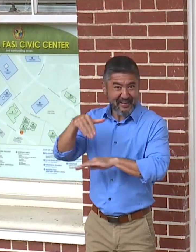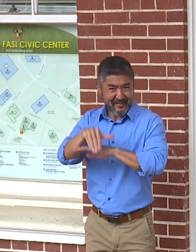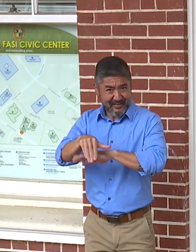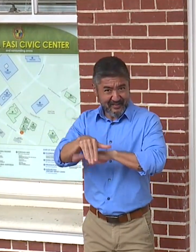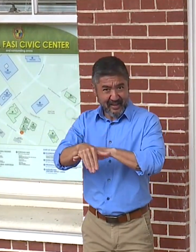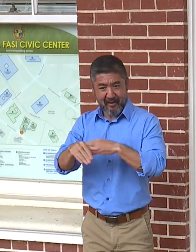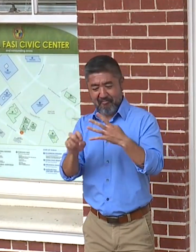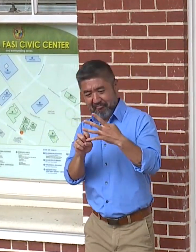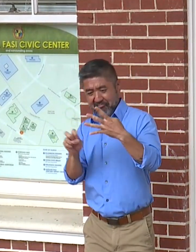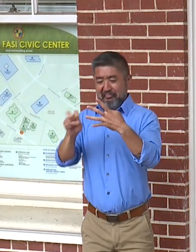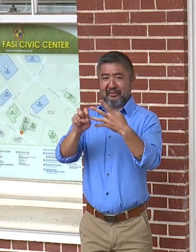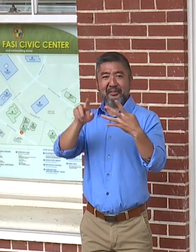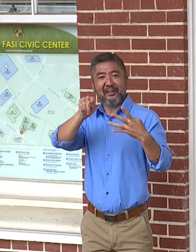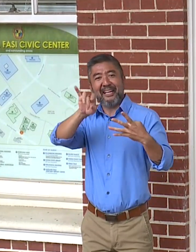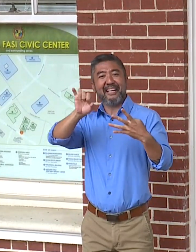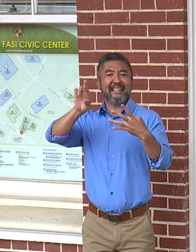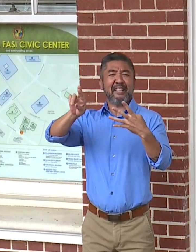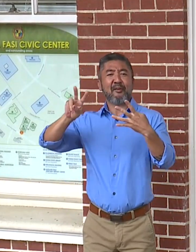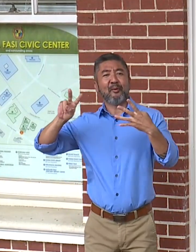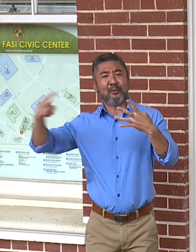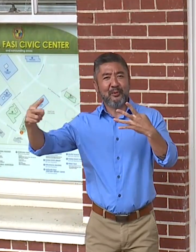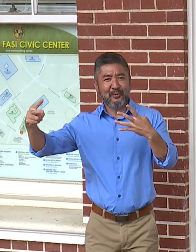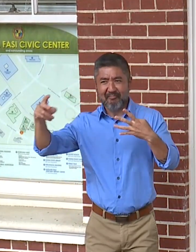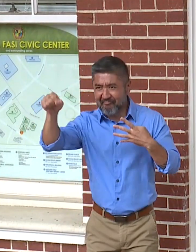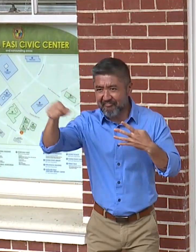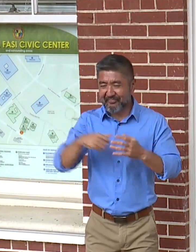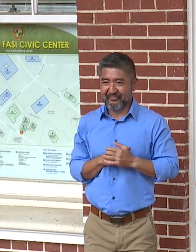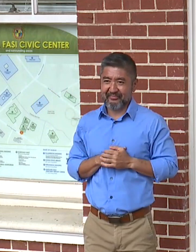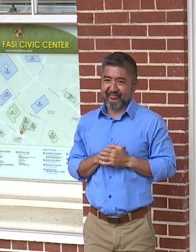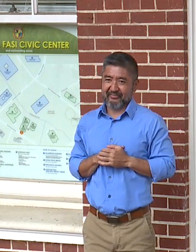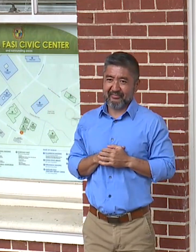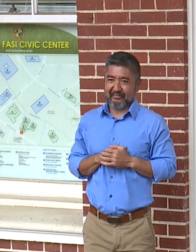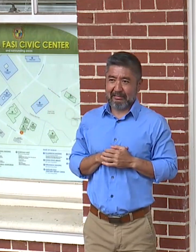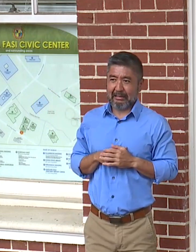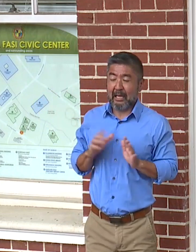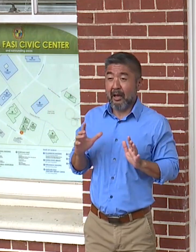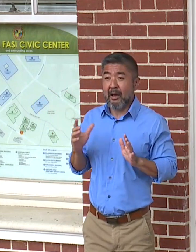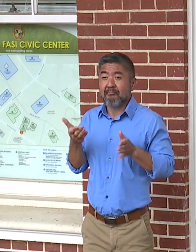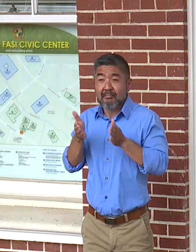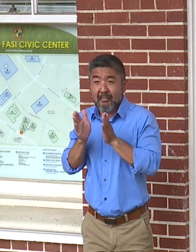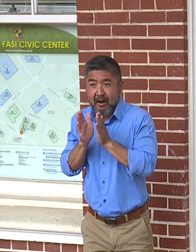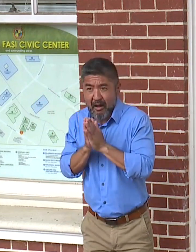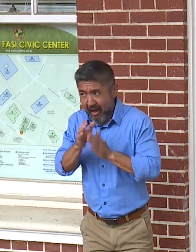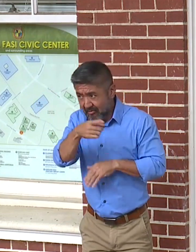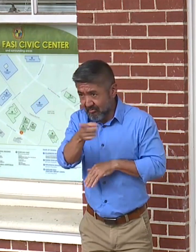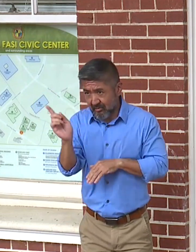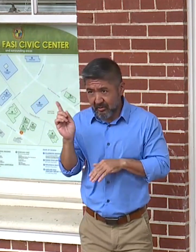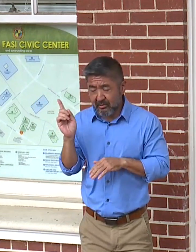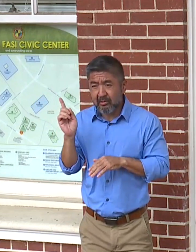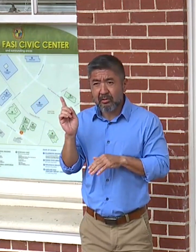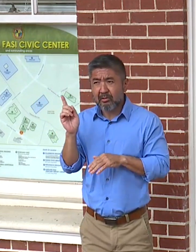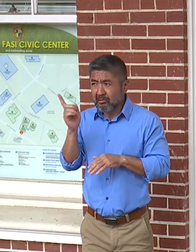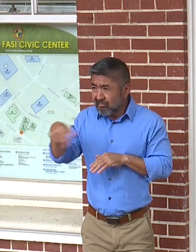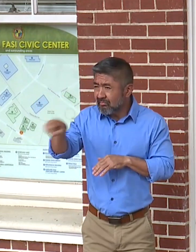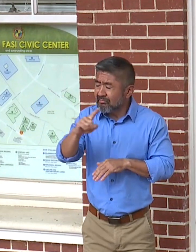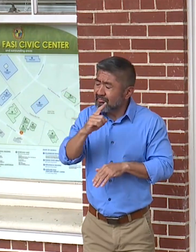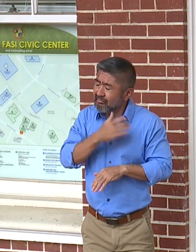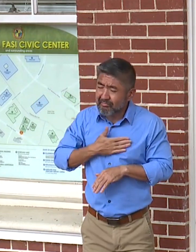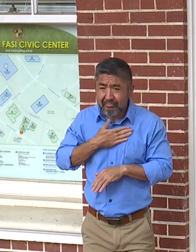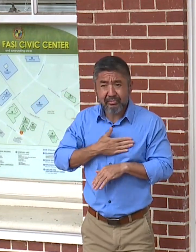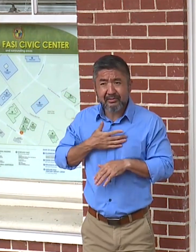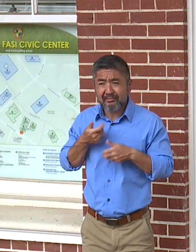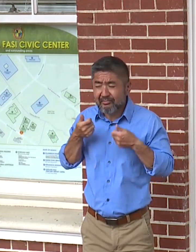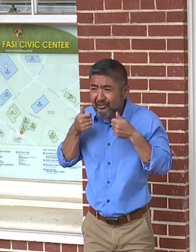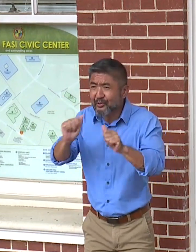and I guess I'm asking, I'm not guessing, I'm asking all of us to please do our very best